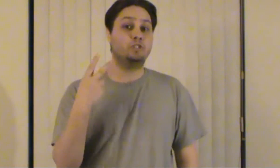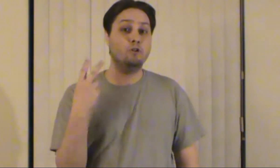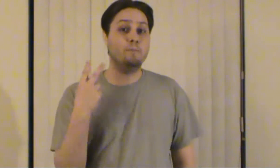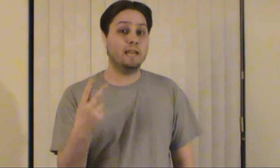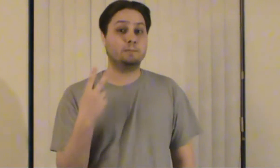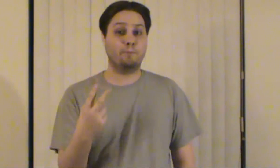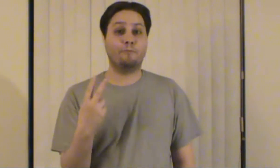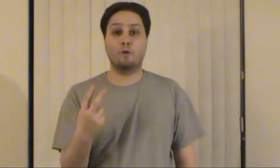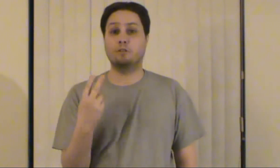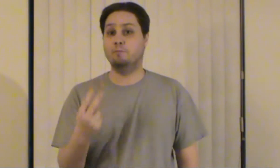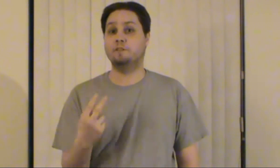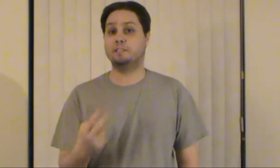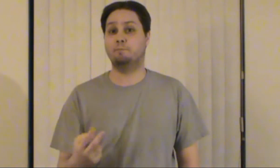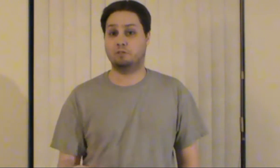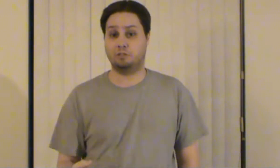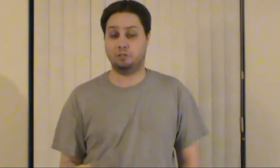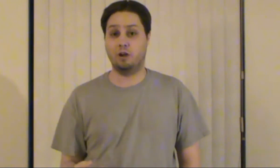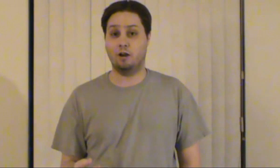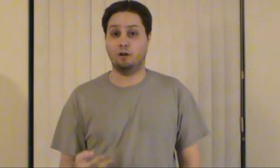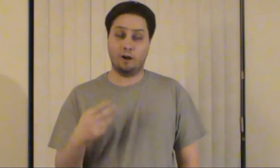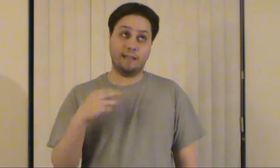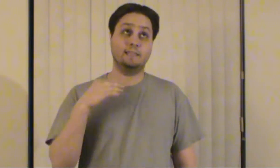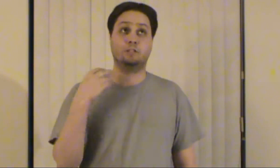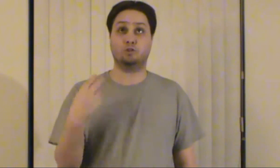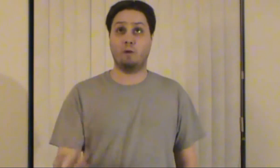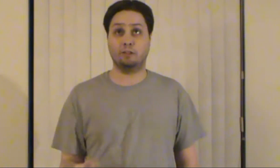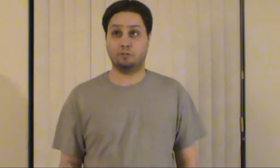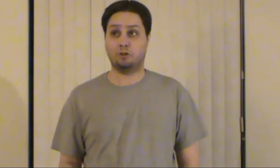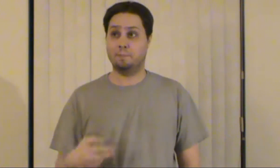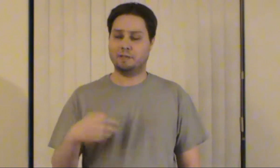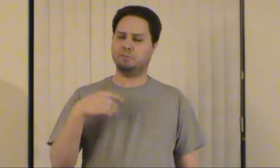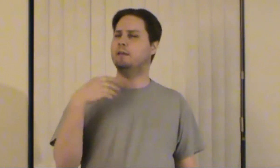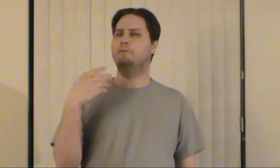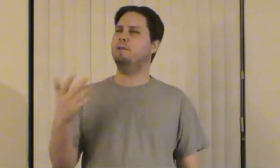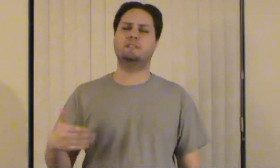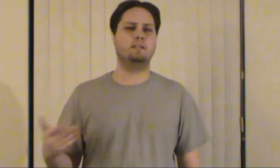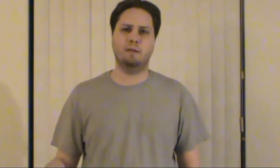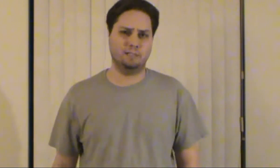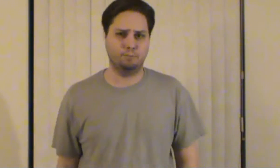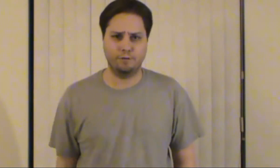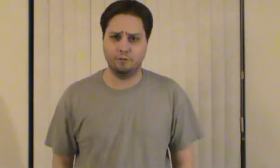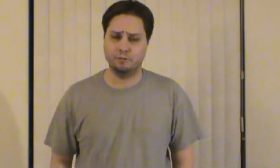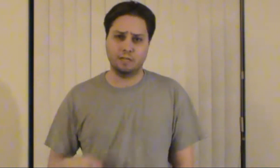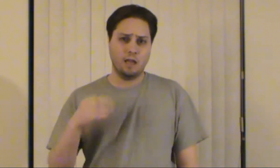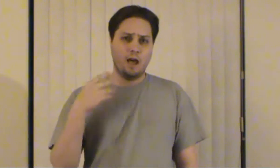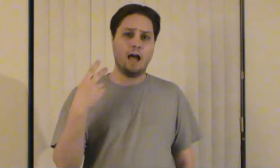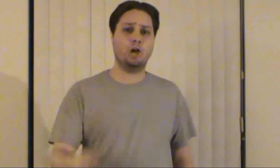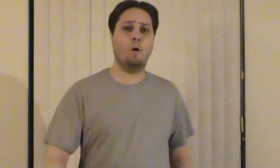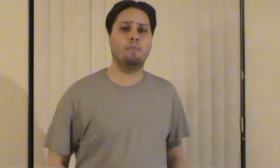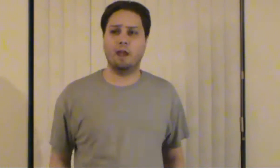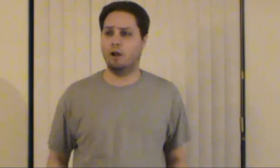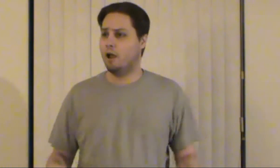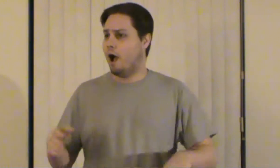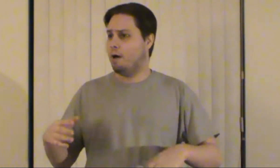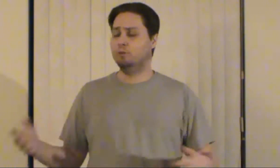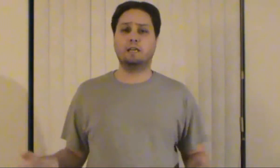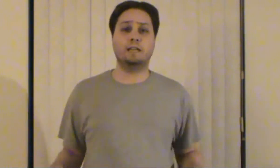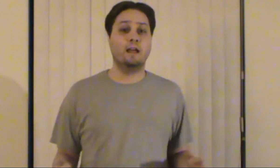two minutes before the movie's supposed to start, or at least the trailer starts because we get 15 minutes of previews. I go in there, I'm looking,